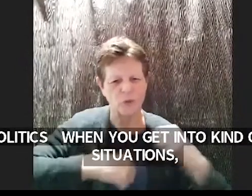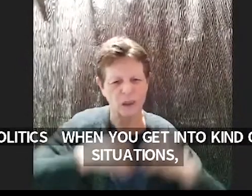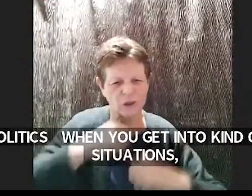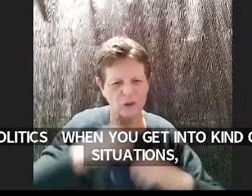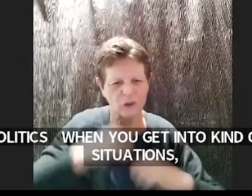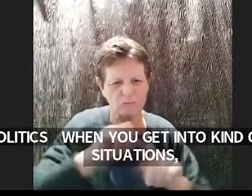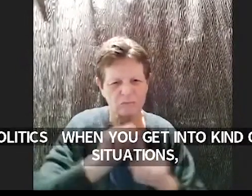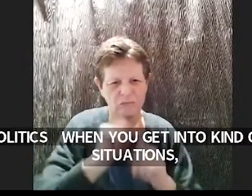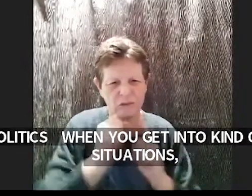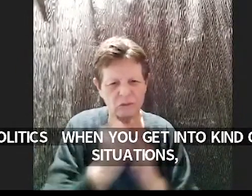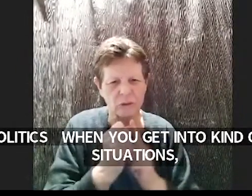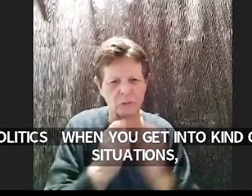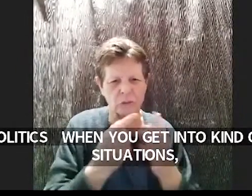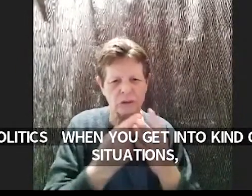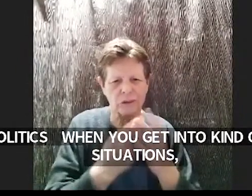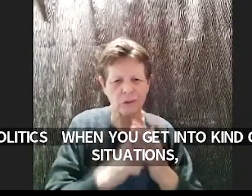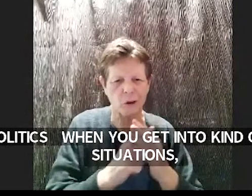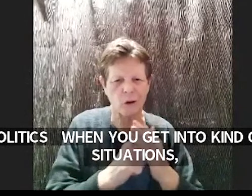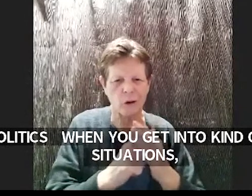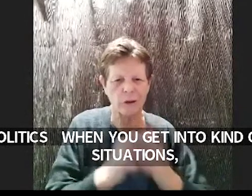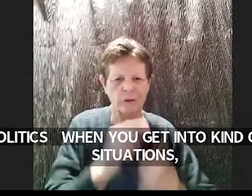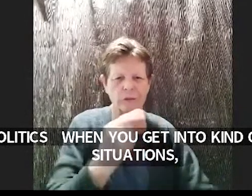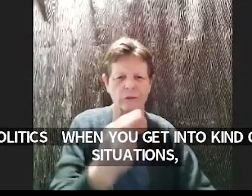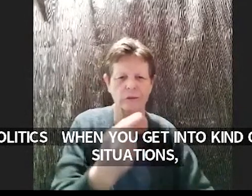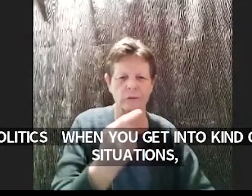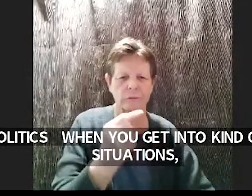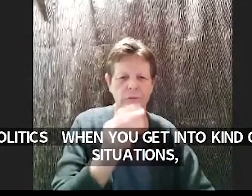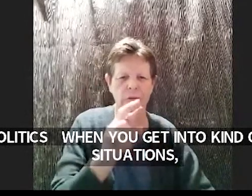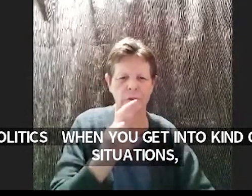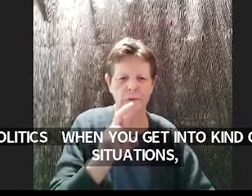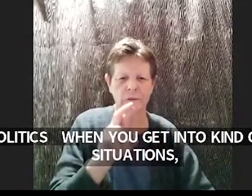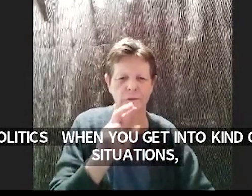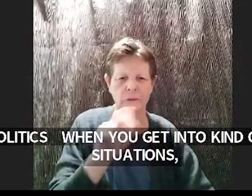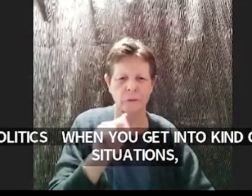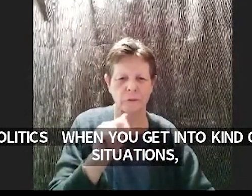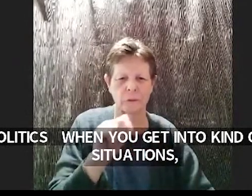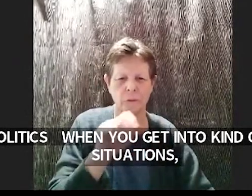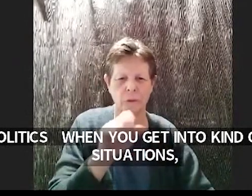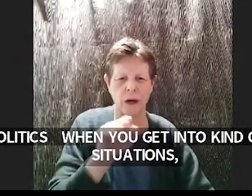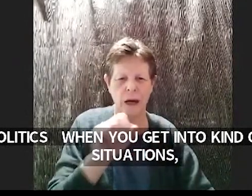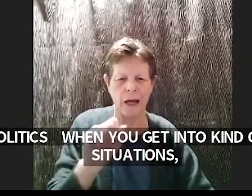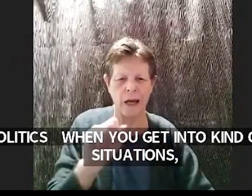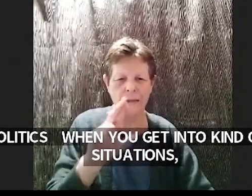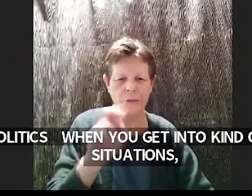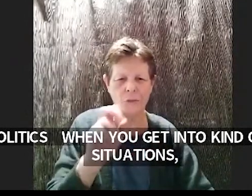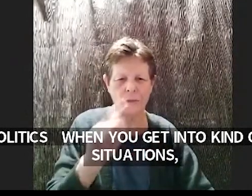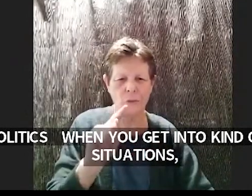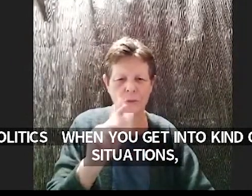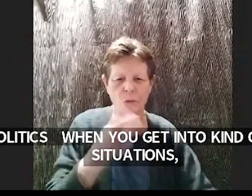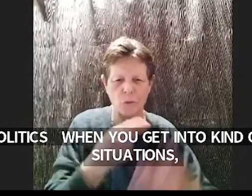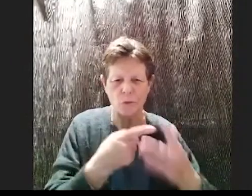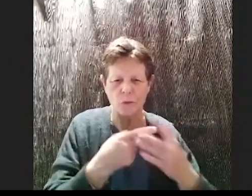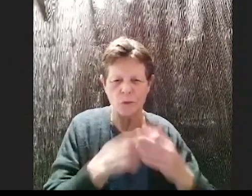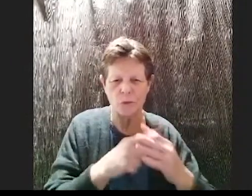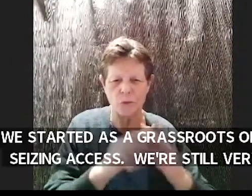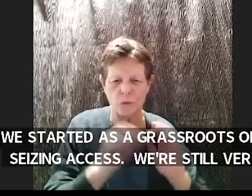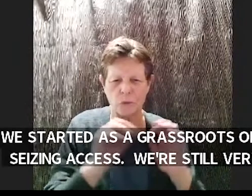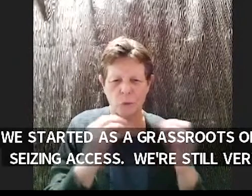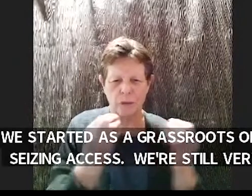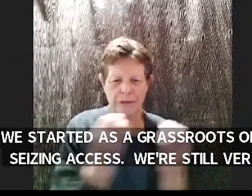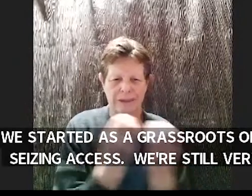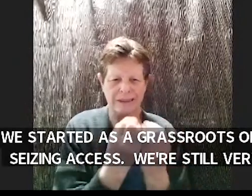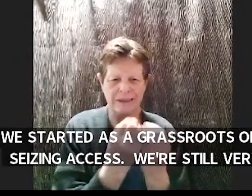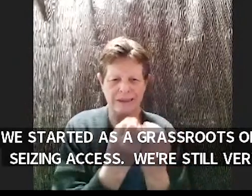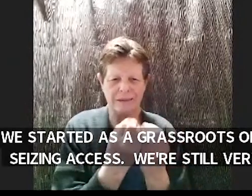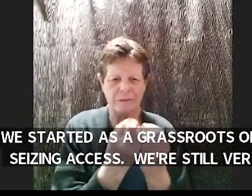grassroots organization bc at access and we're still very grassroots but you know every now and then i can feel the structure creeping